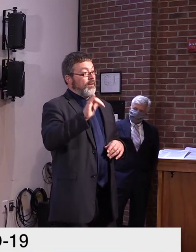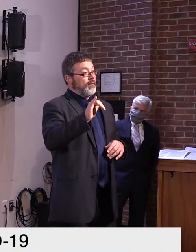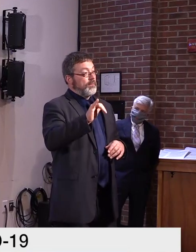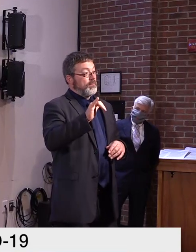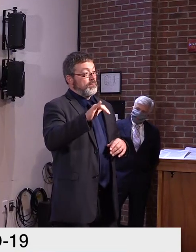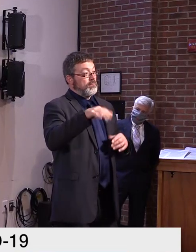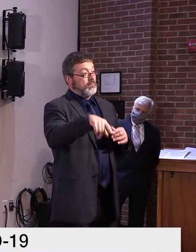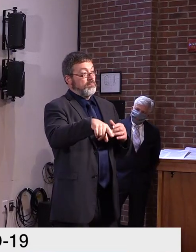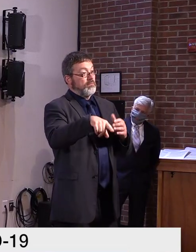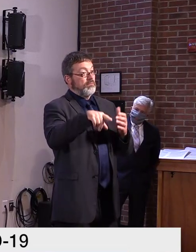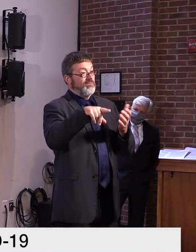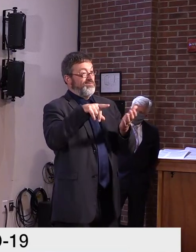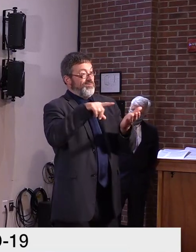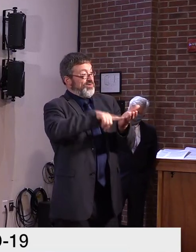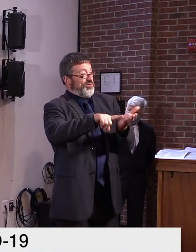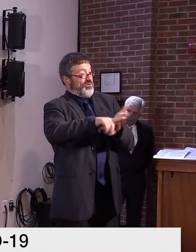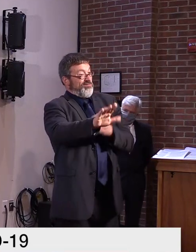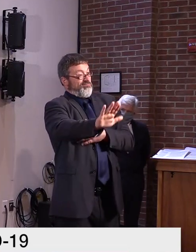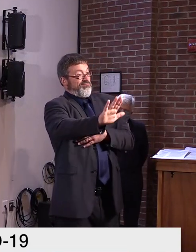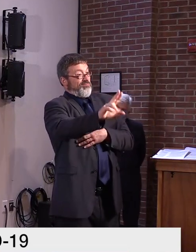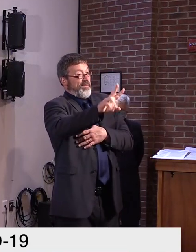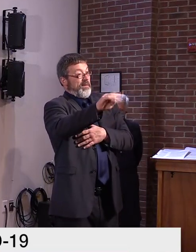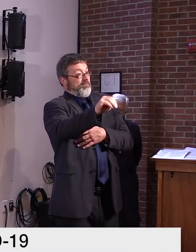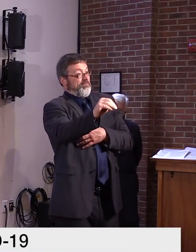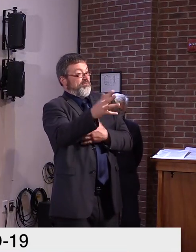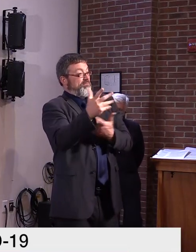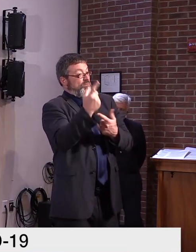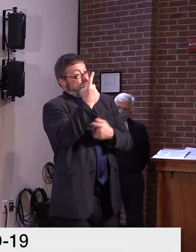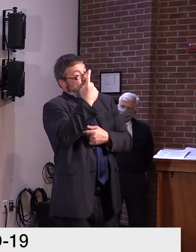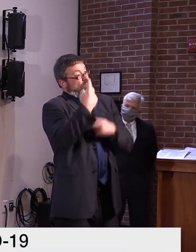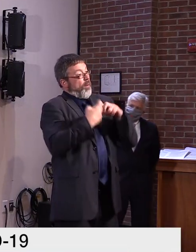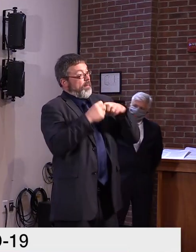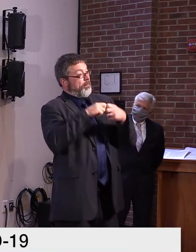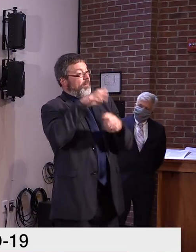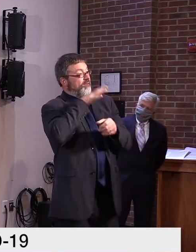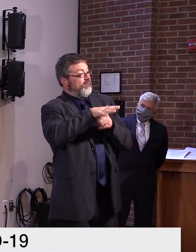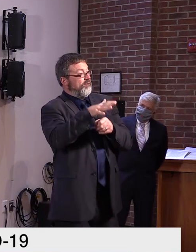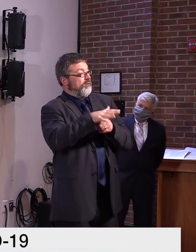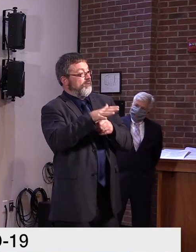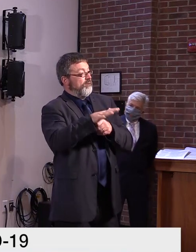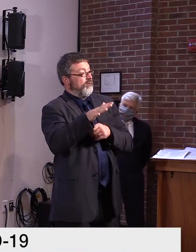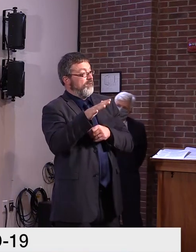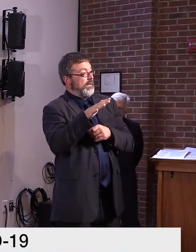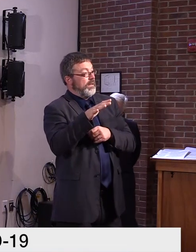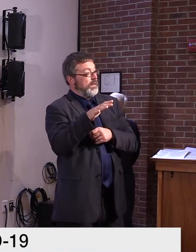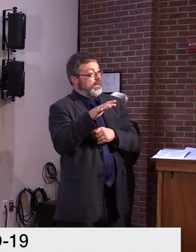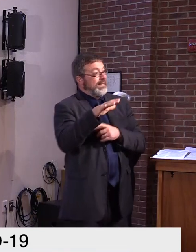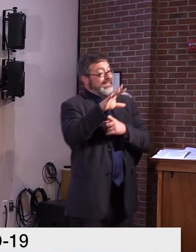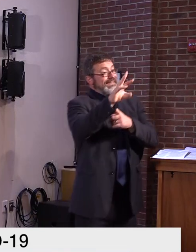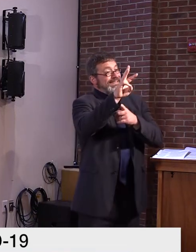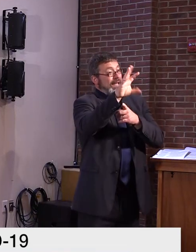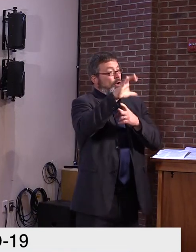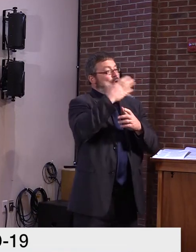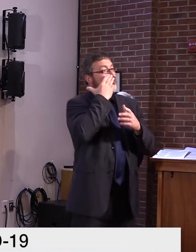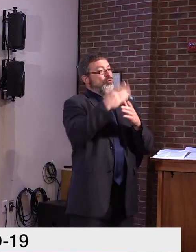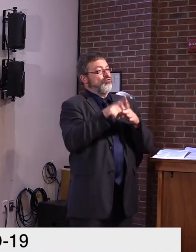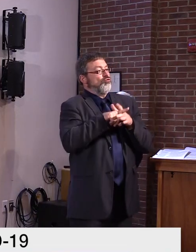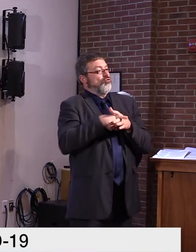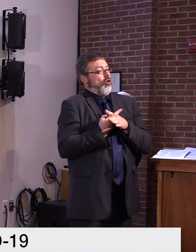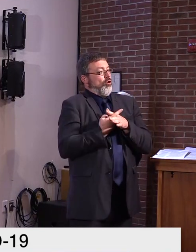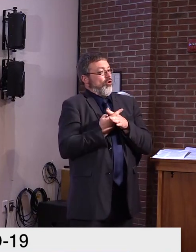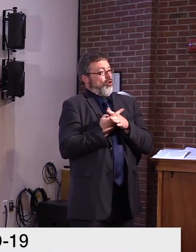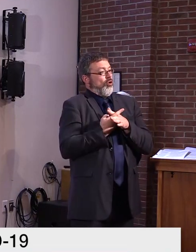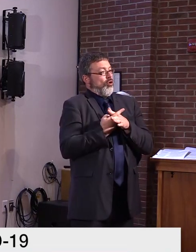terms of is that a, is that a good approximation of what's really going on in the county? Um, the, the